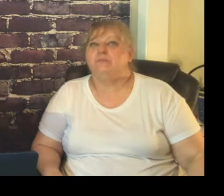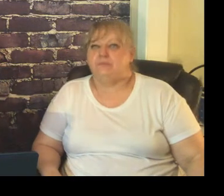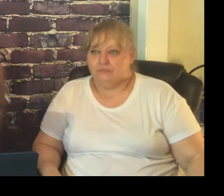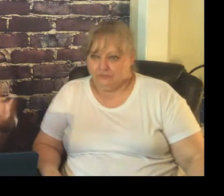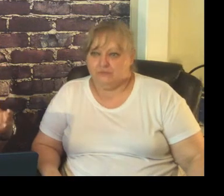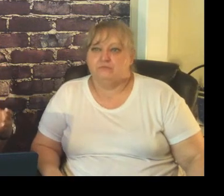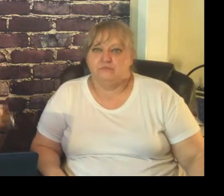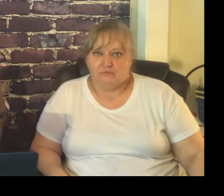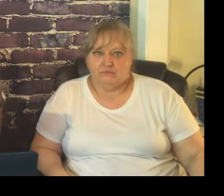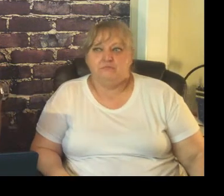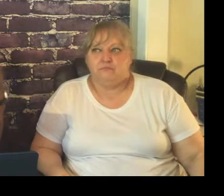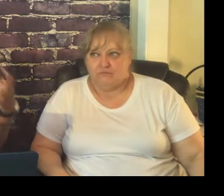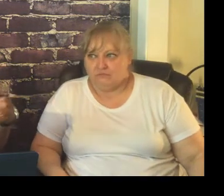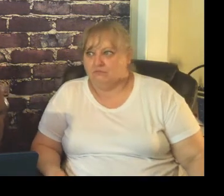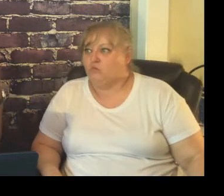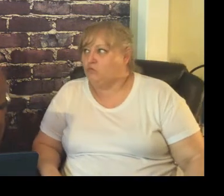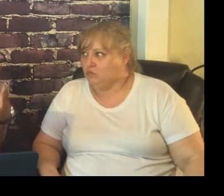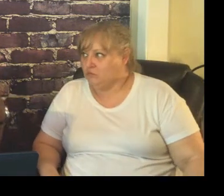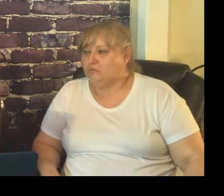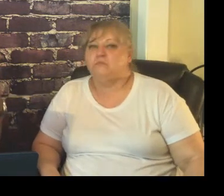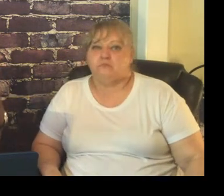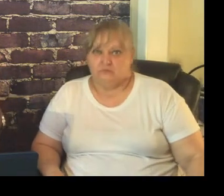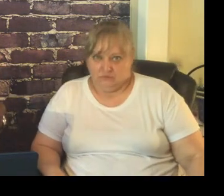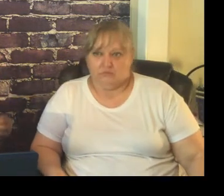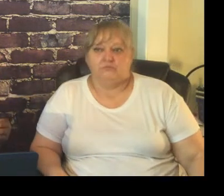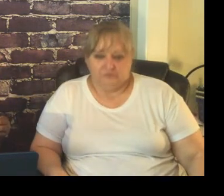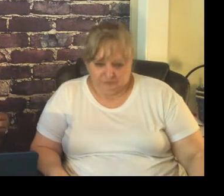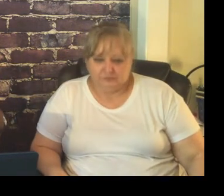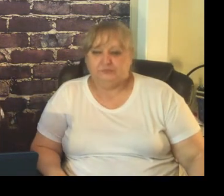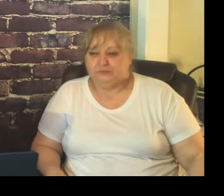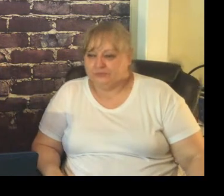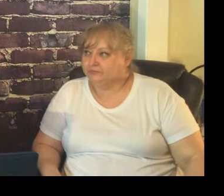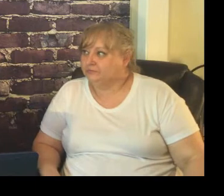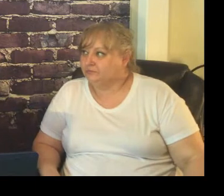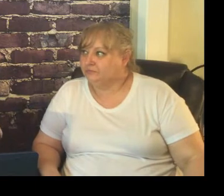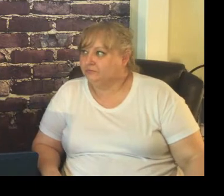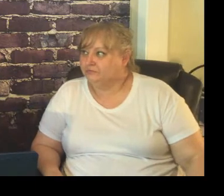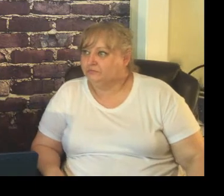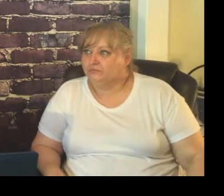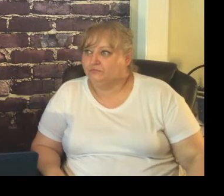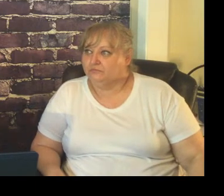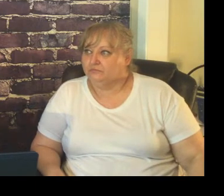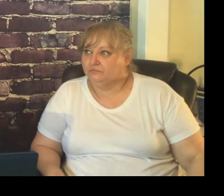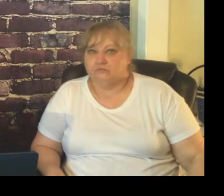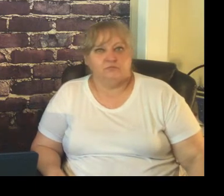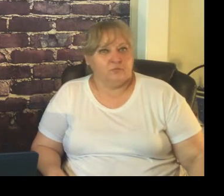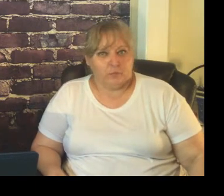noise going on but there needs to be work going on with the noise so I can take a class that's not completely silent